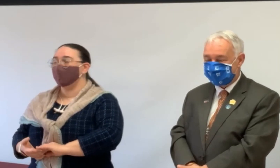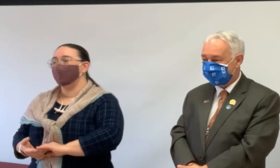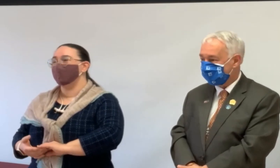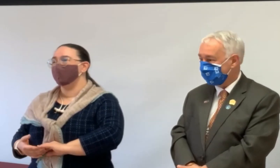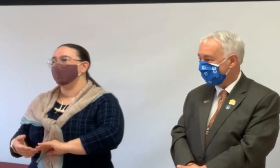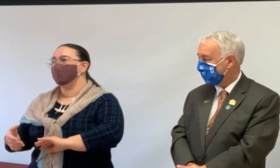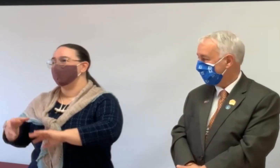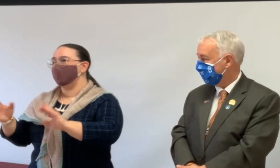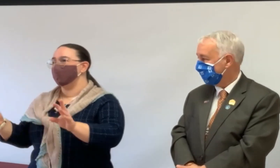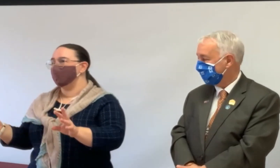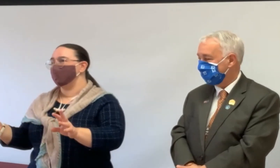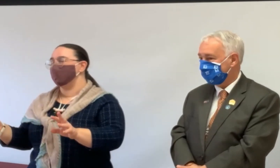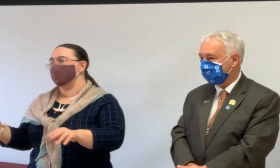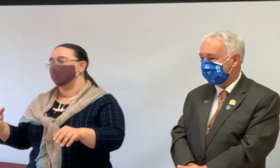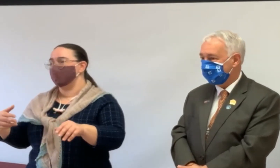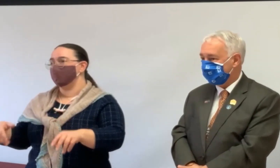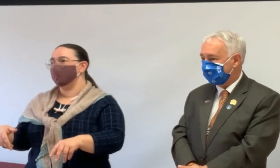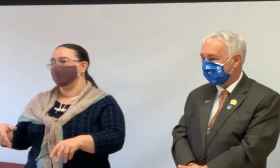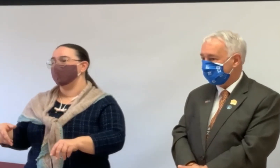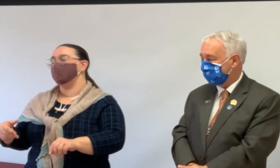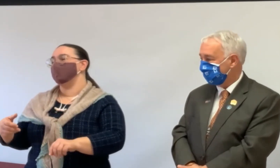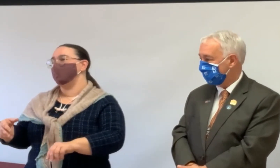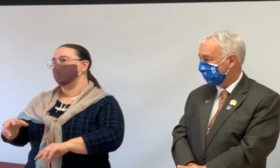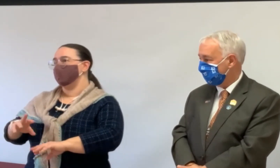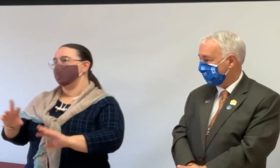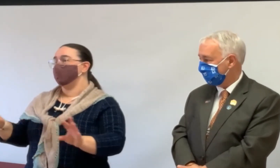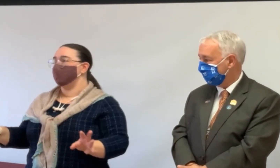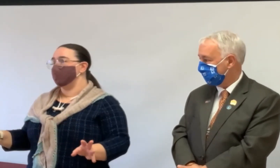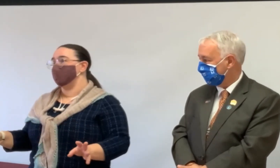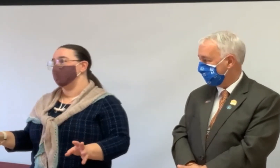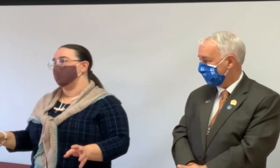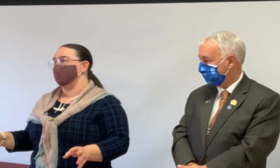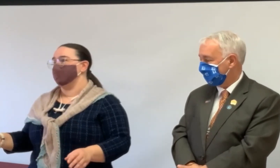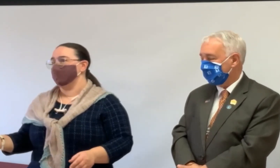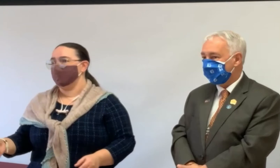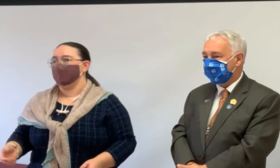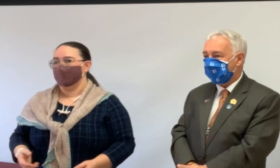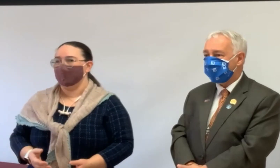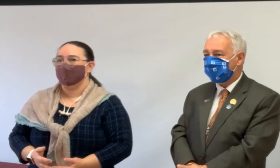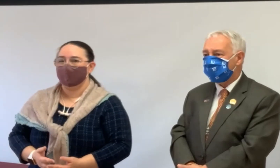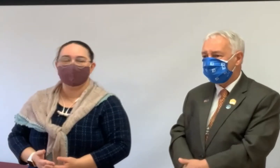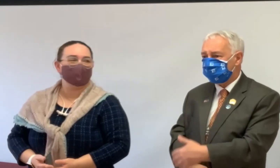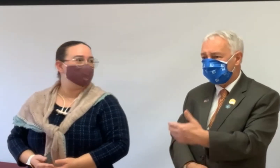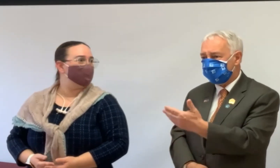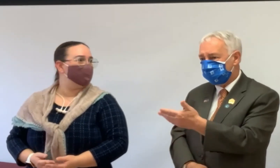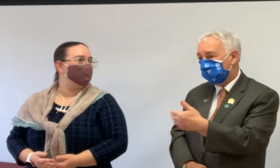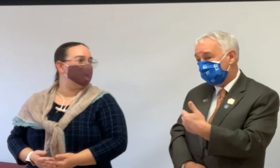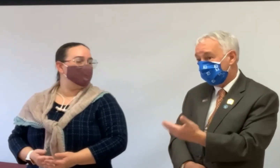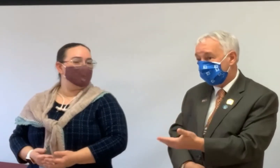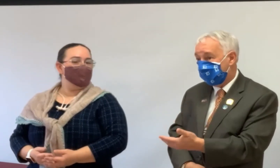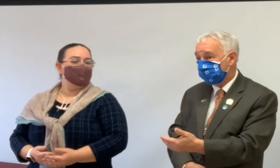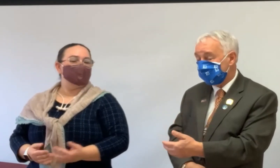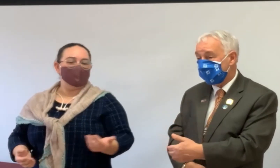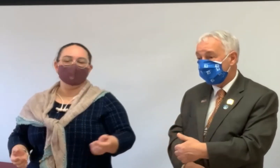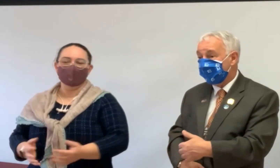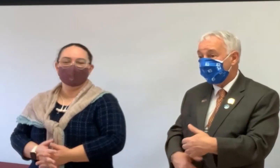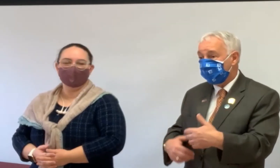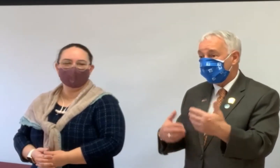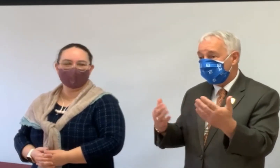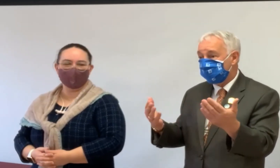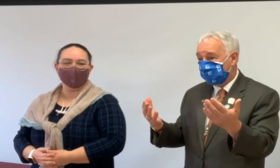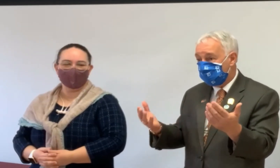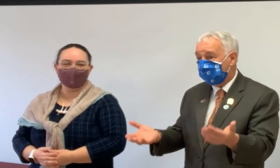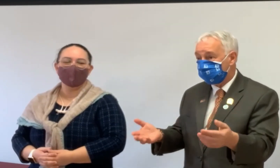We could even connect you with other realtors who are senior real estate specialists anywhere in the country. I don't know if Christina said because I came late.